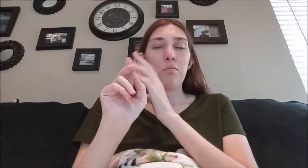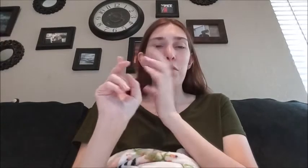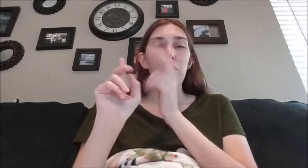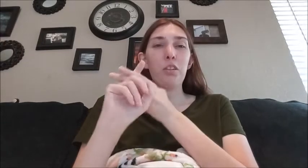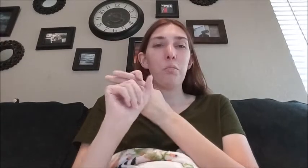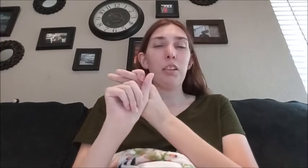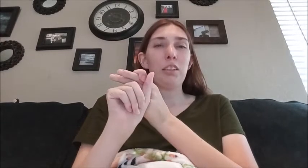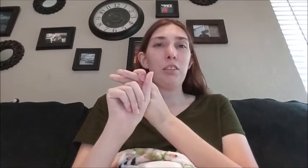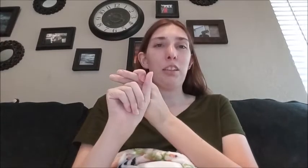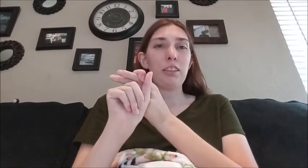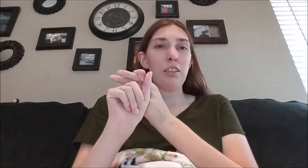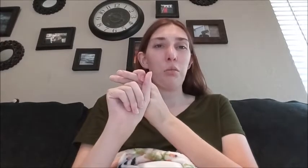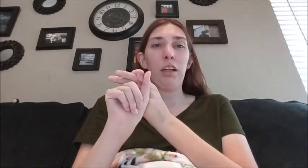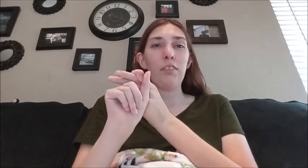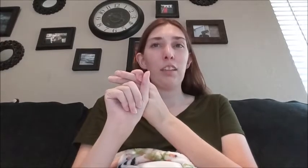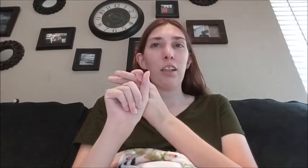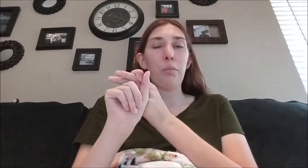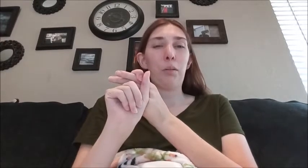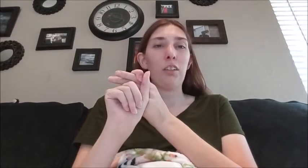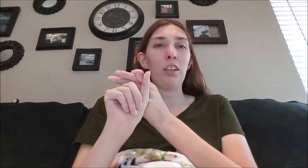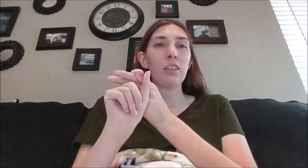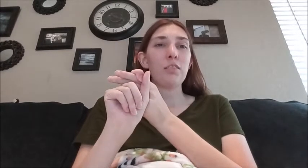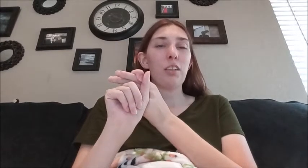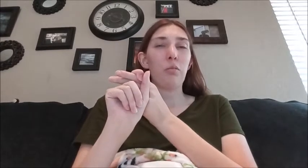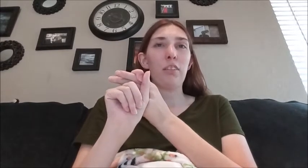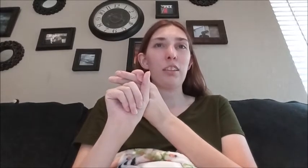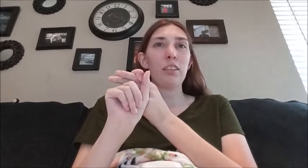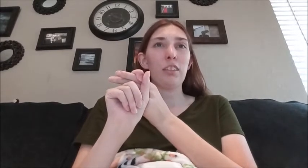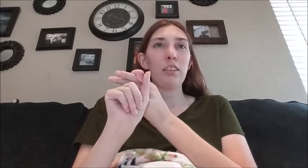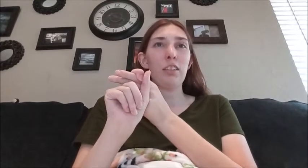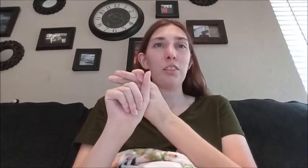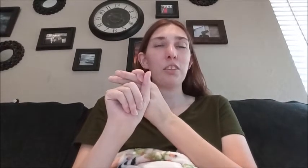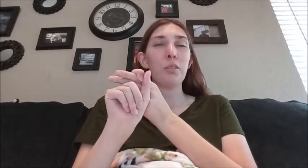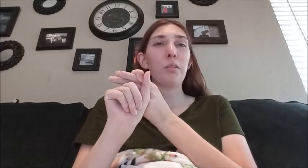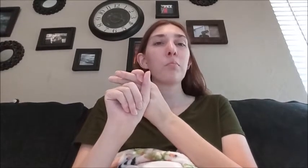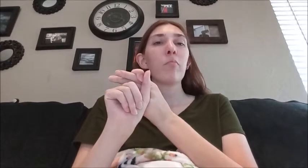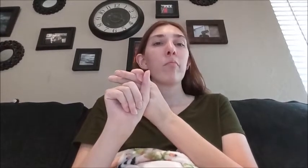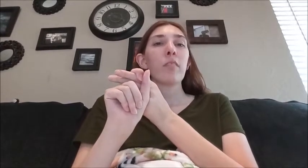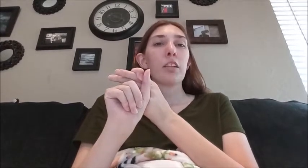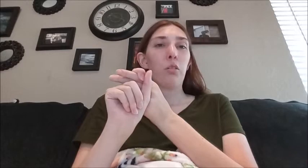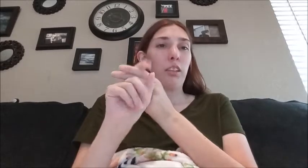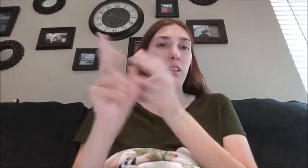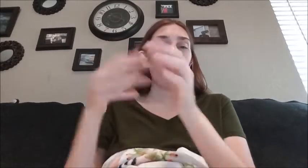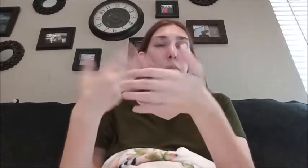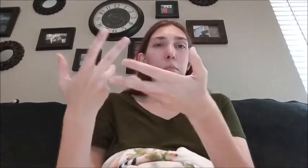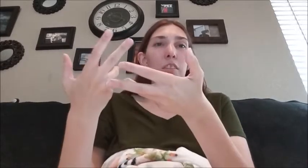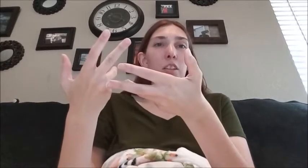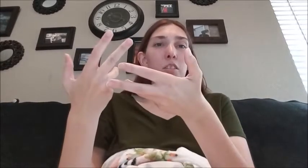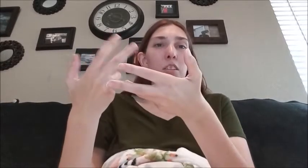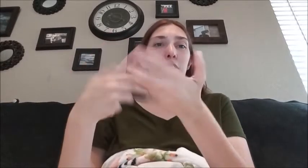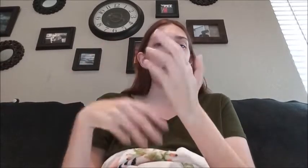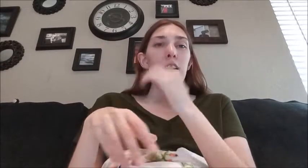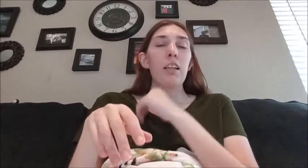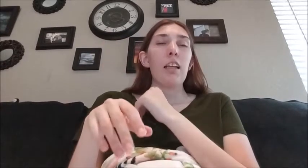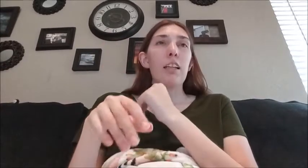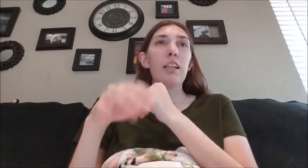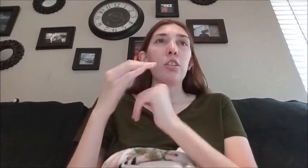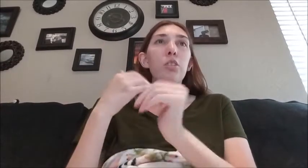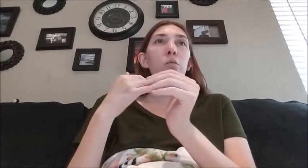those are the main two things as to why I haven't caught up on my vlogs and why I haven't done YouTube or like caught up on my videos and stuff and I do